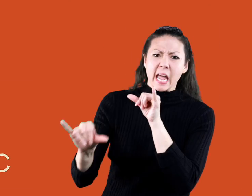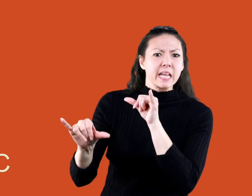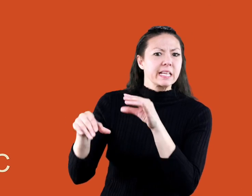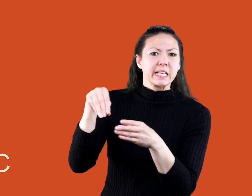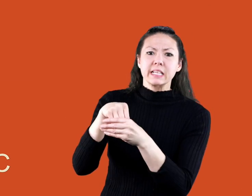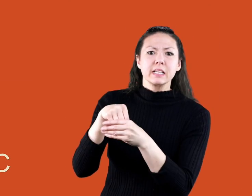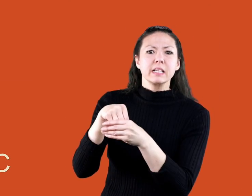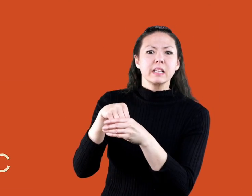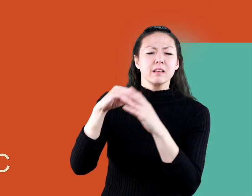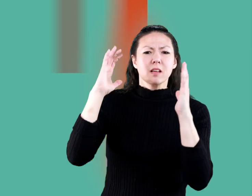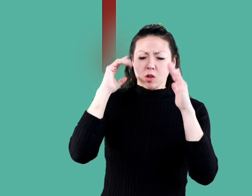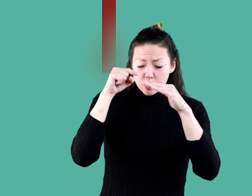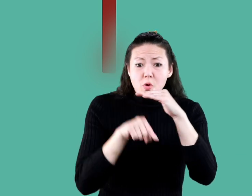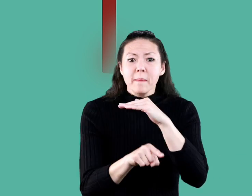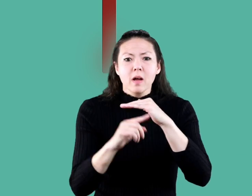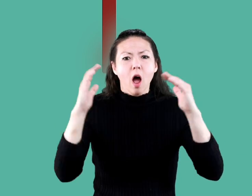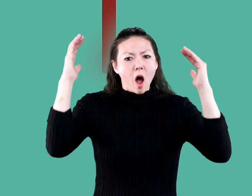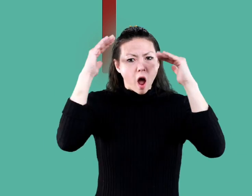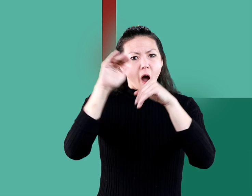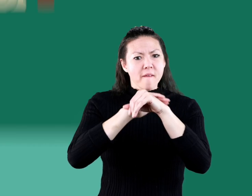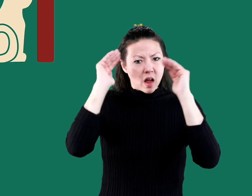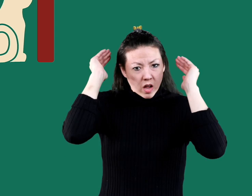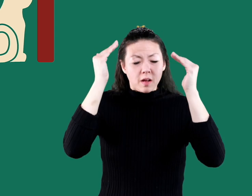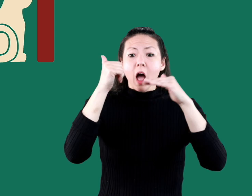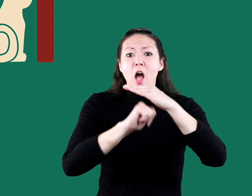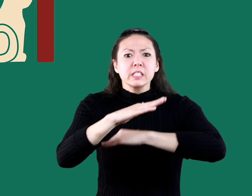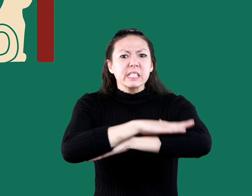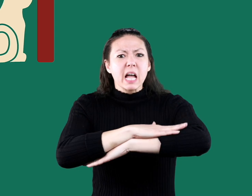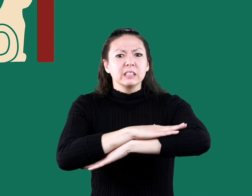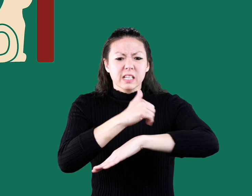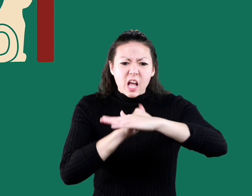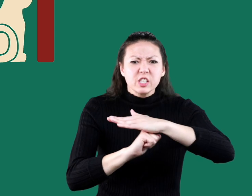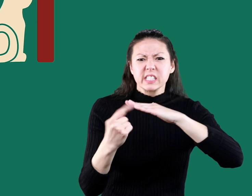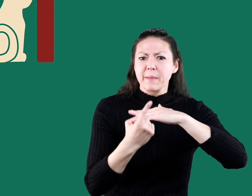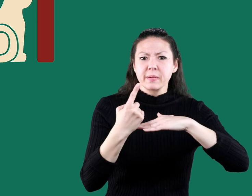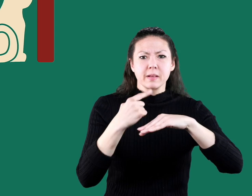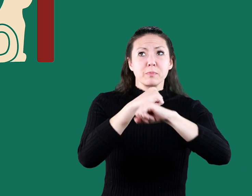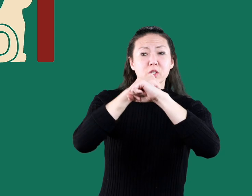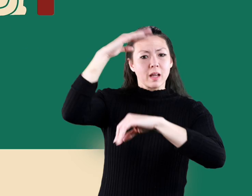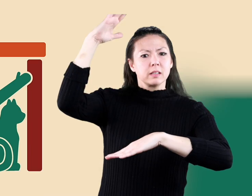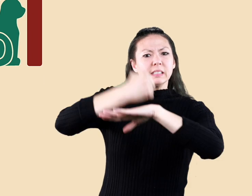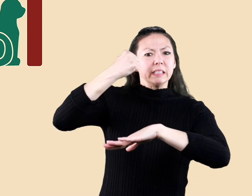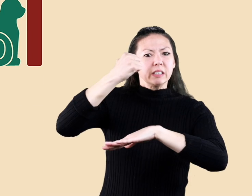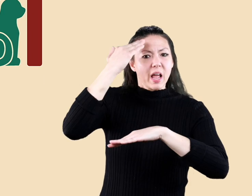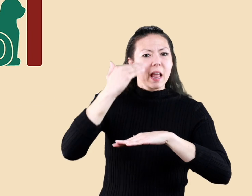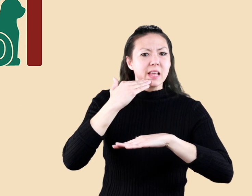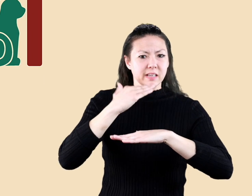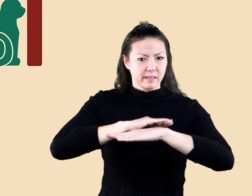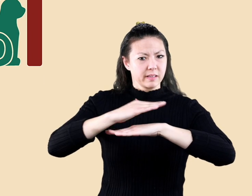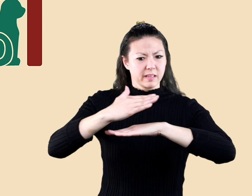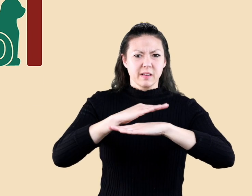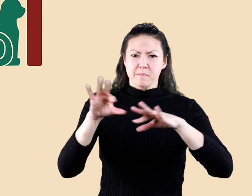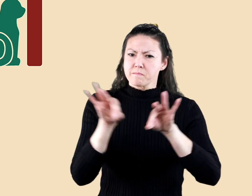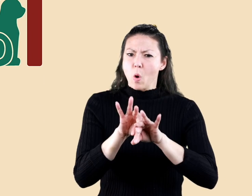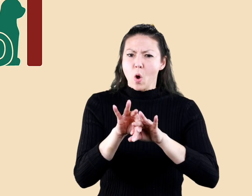indoors. Drop down and take cover under a desk or a table. Stay indoors until the shaking stops.